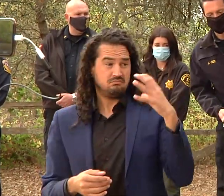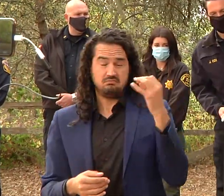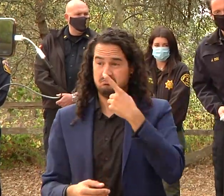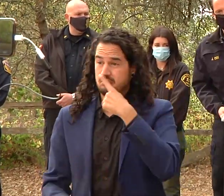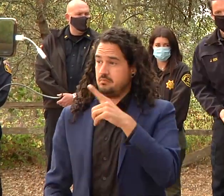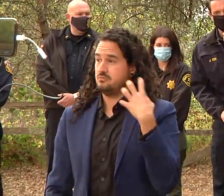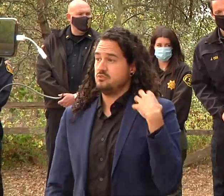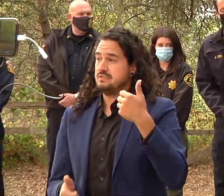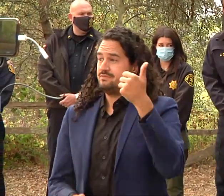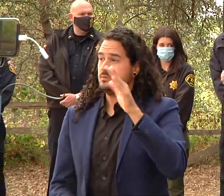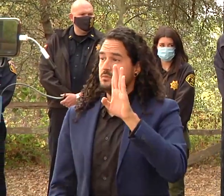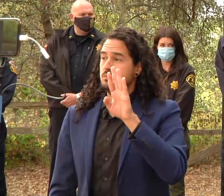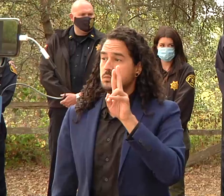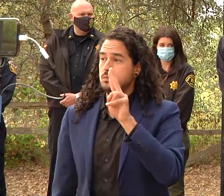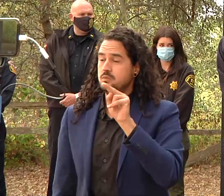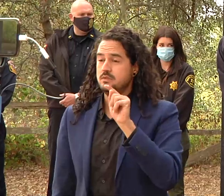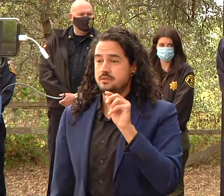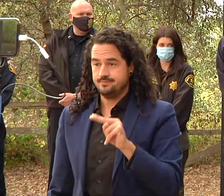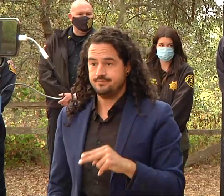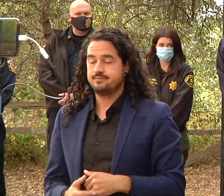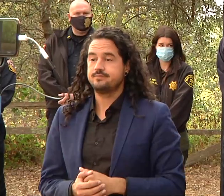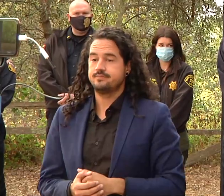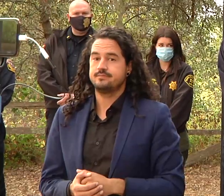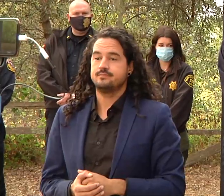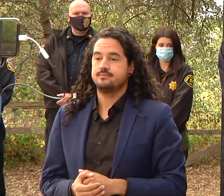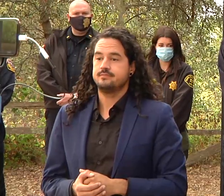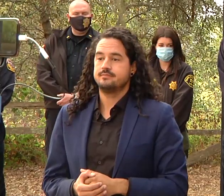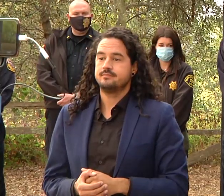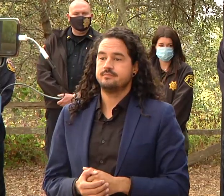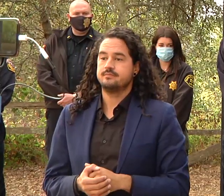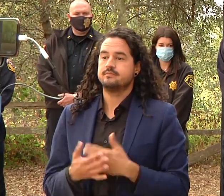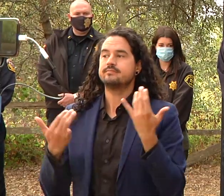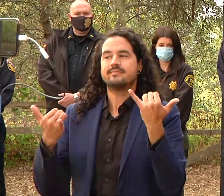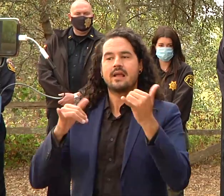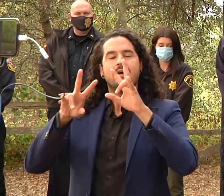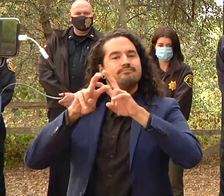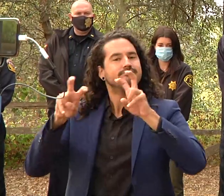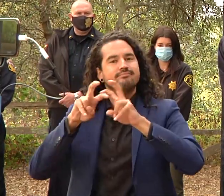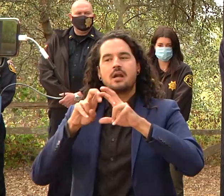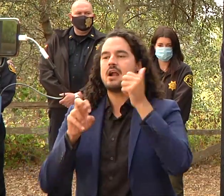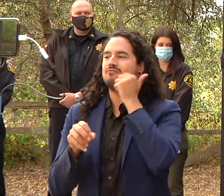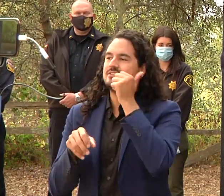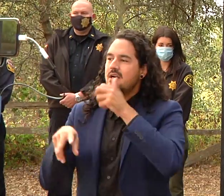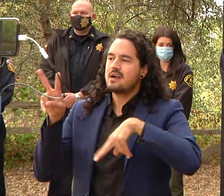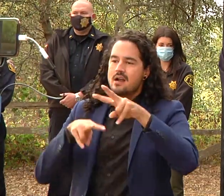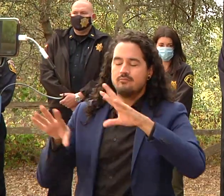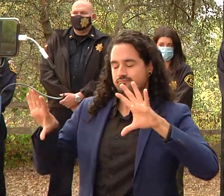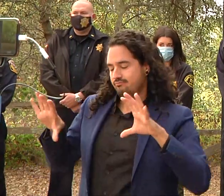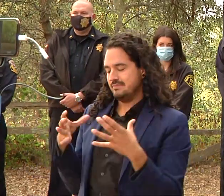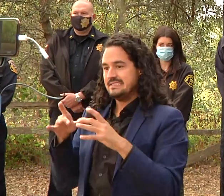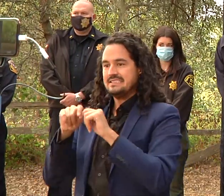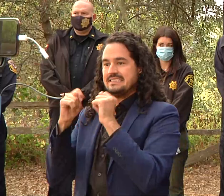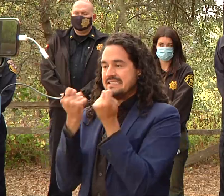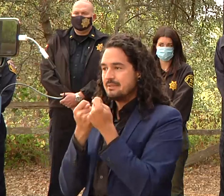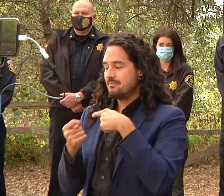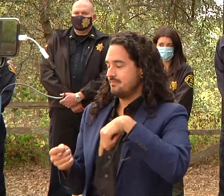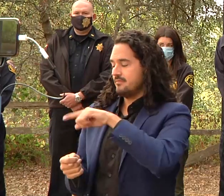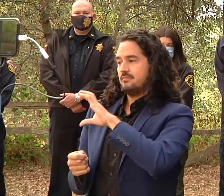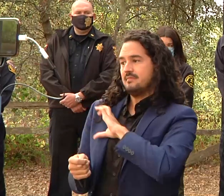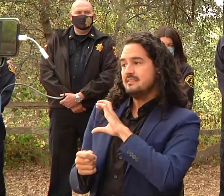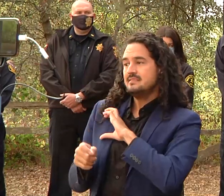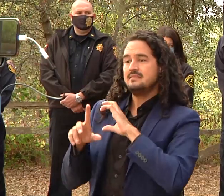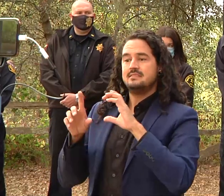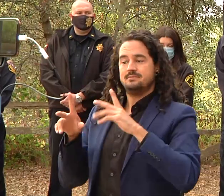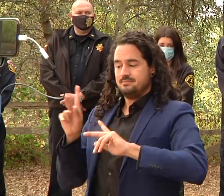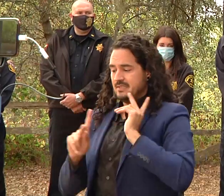yes we're uh we're continuing uh evaluating that every day we have a meeting with our law enforcement partners um and during that meeting we